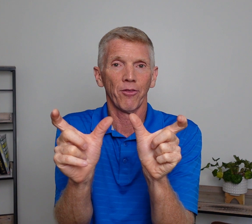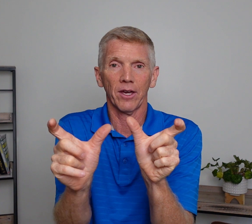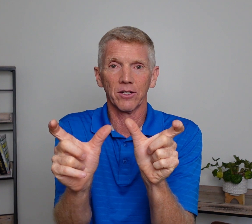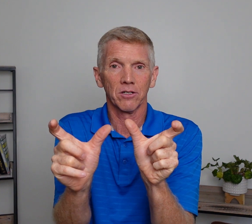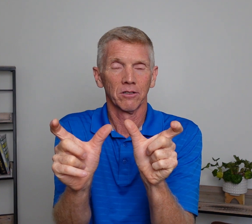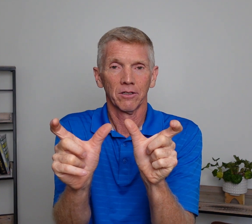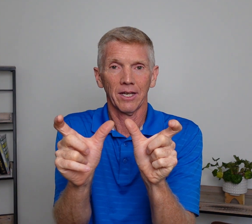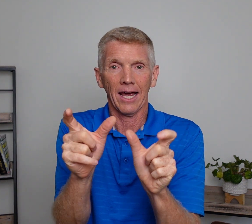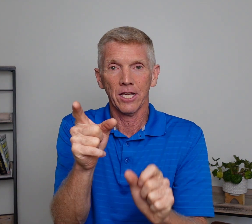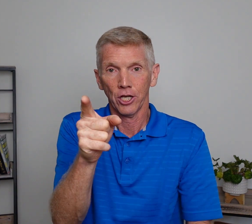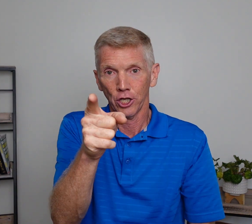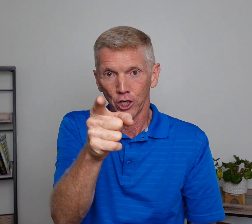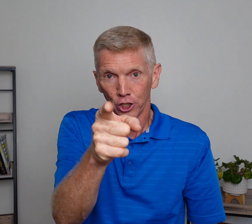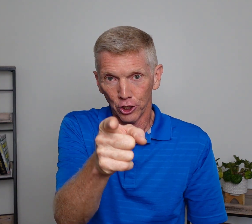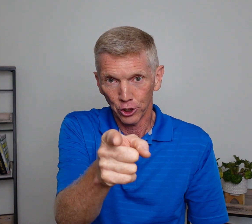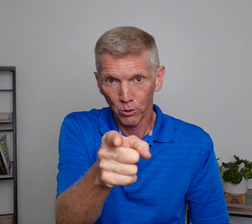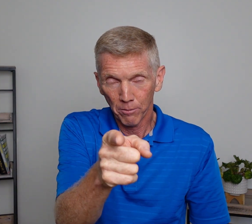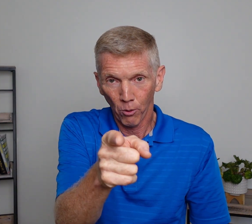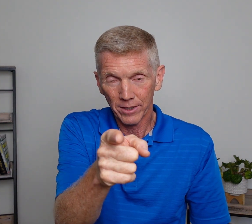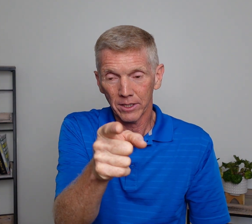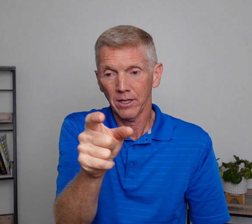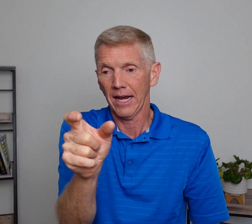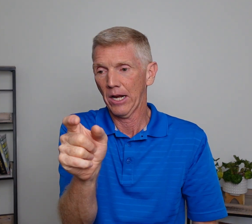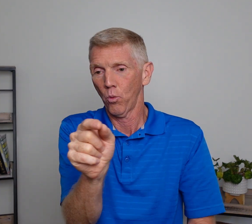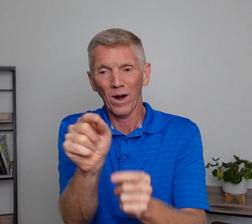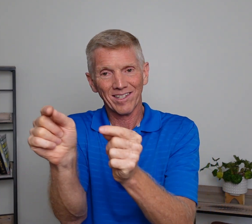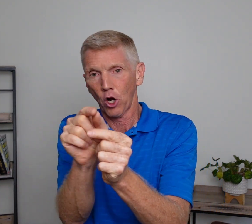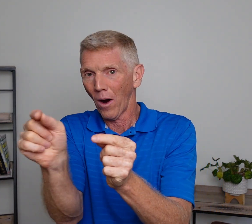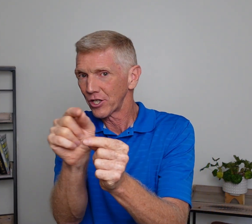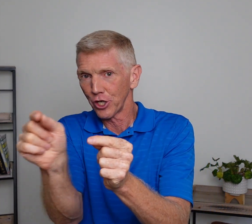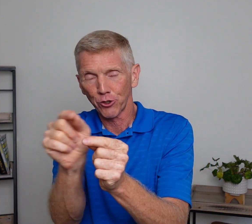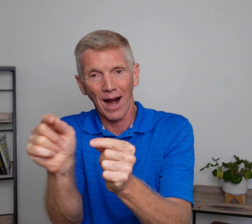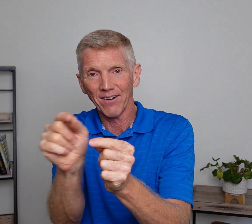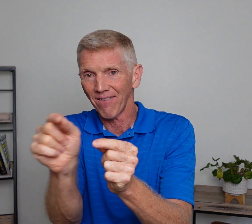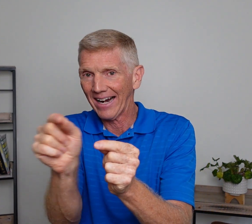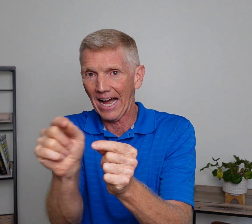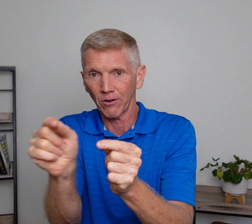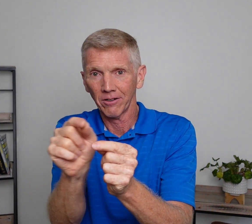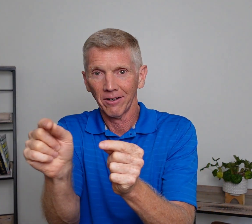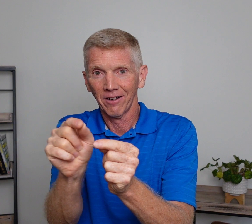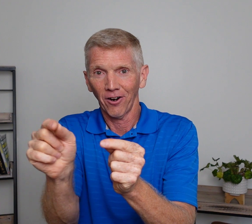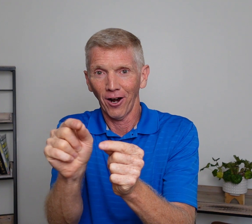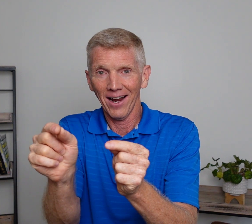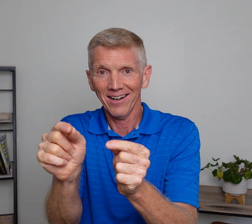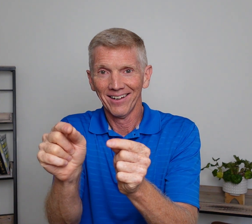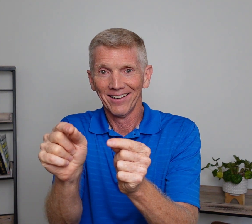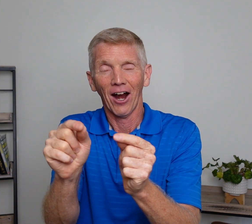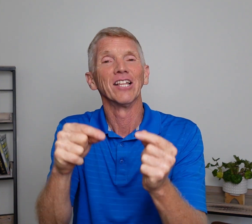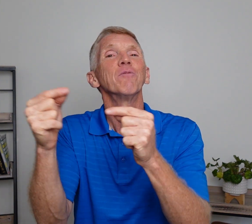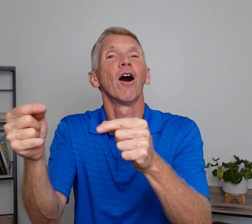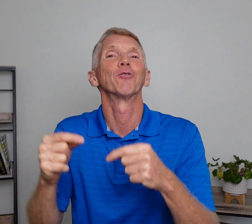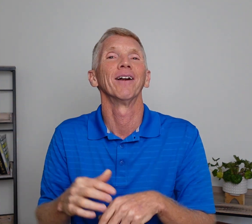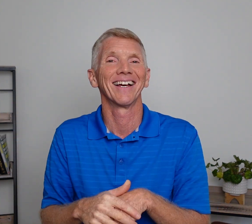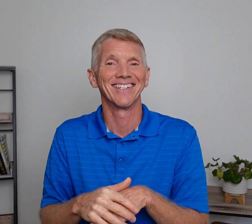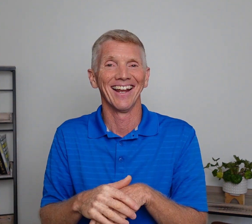things. Okay? You and pointing. And what's the question you're trying to find out? All right? All right. Let's move on to our next set.